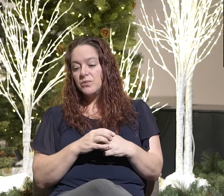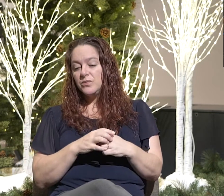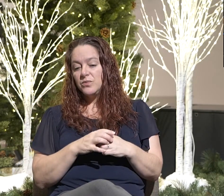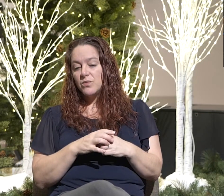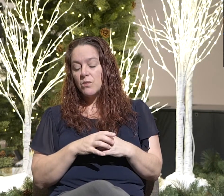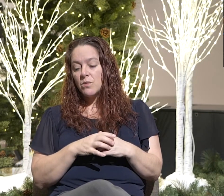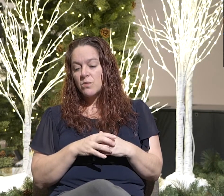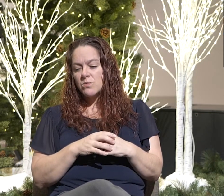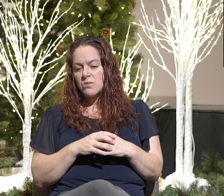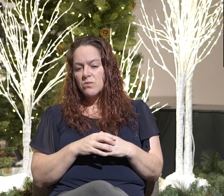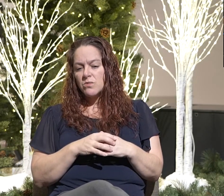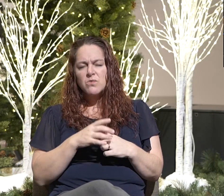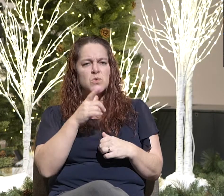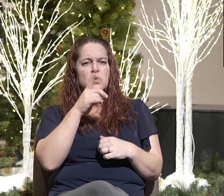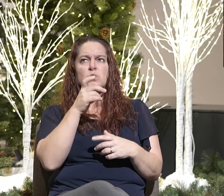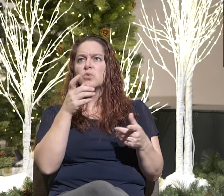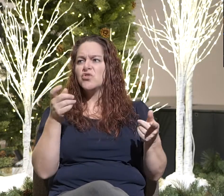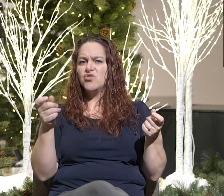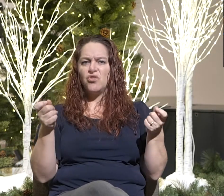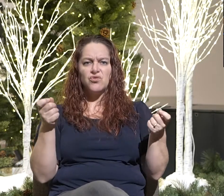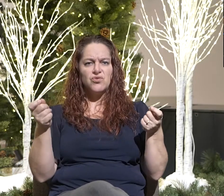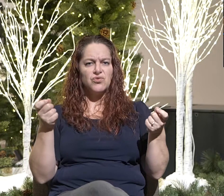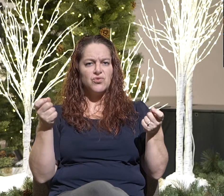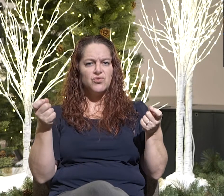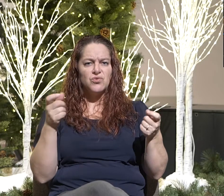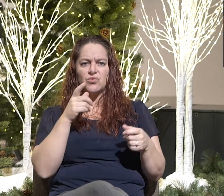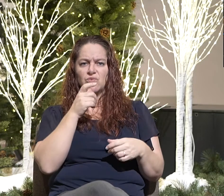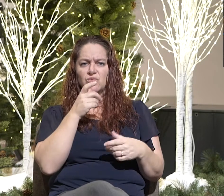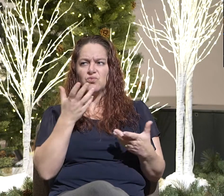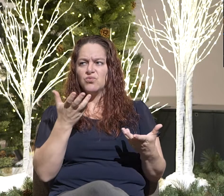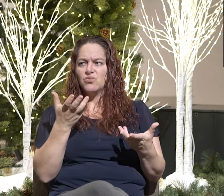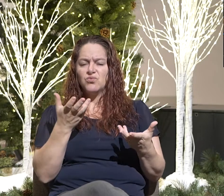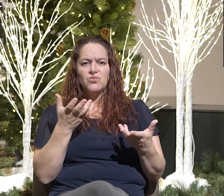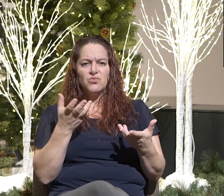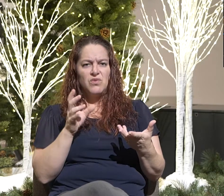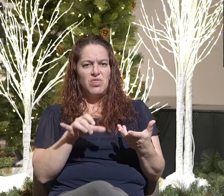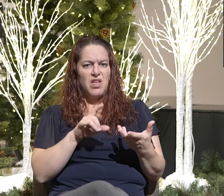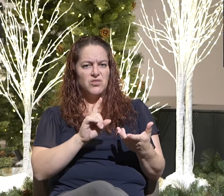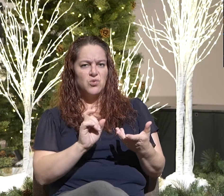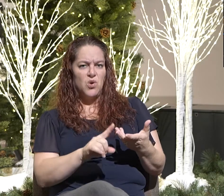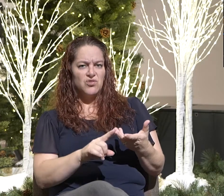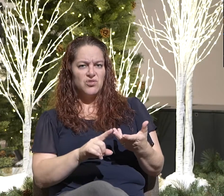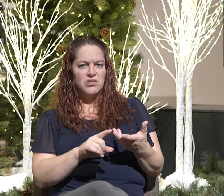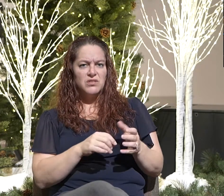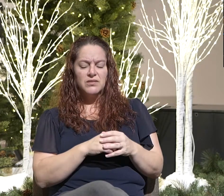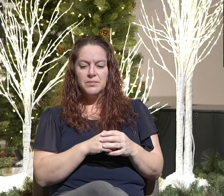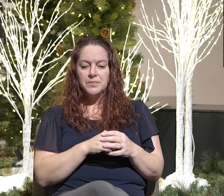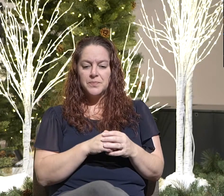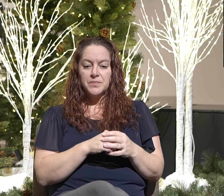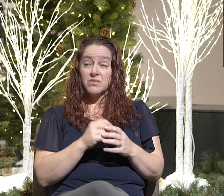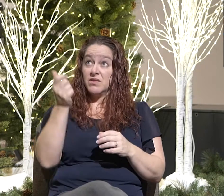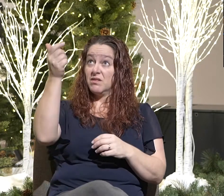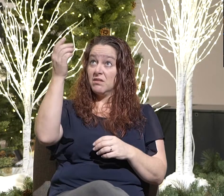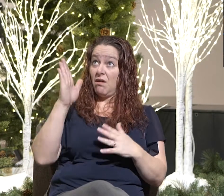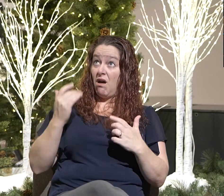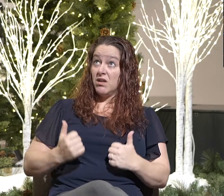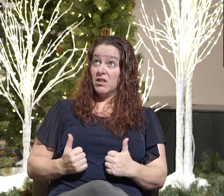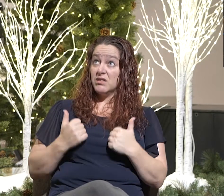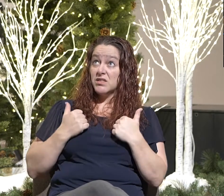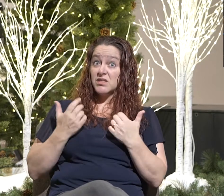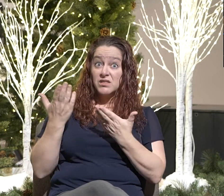Who is in charge is another question. This answers the question of the existence of God.